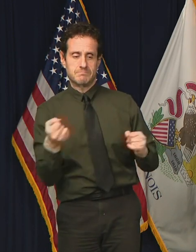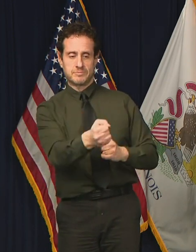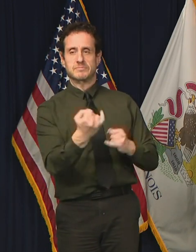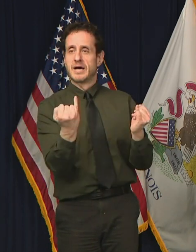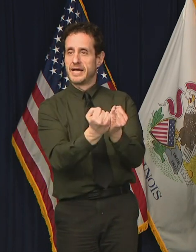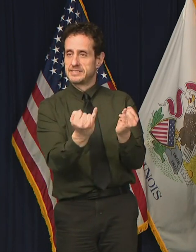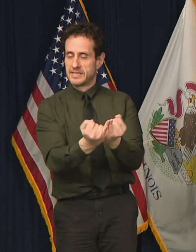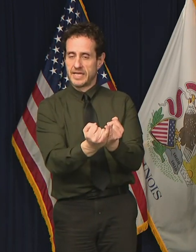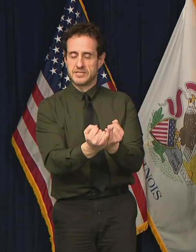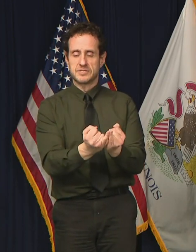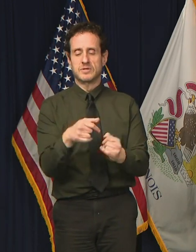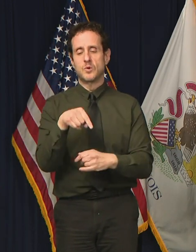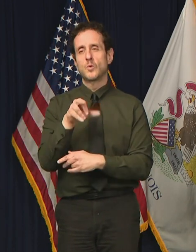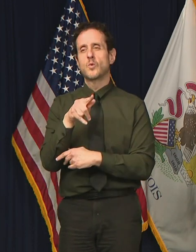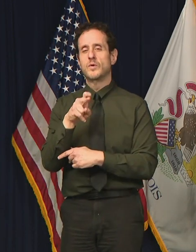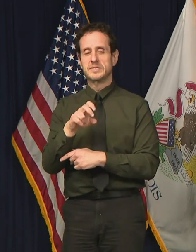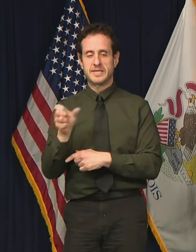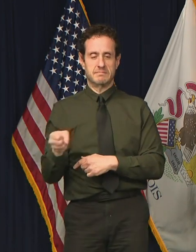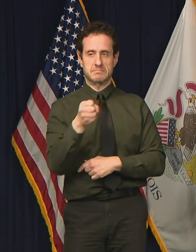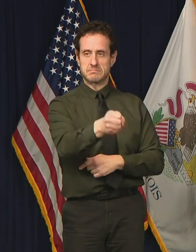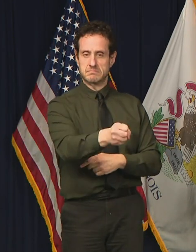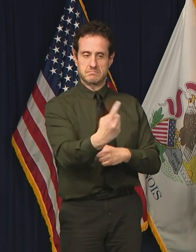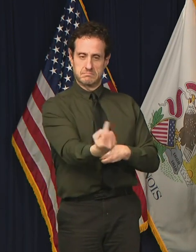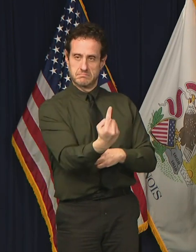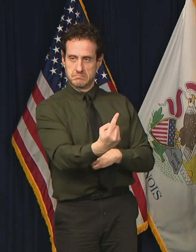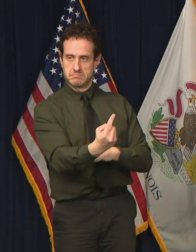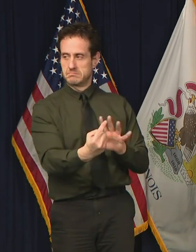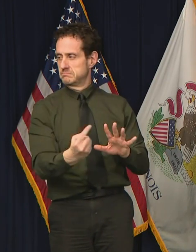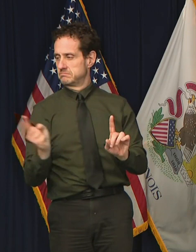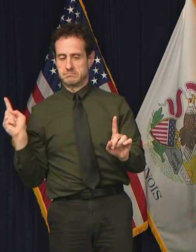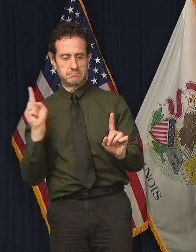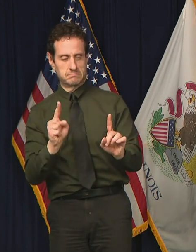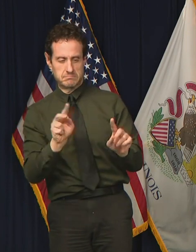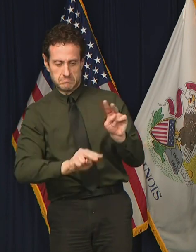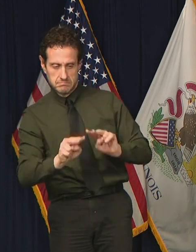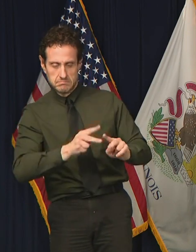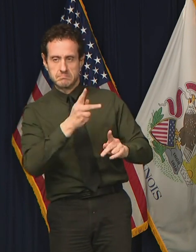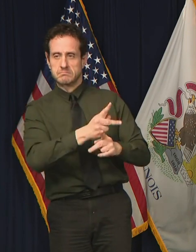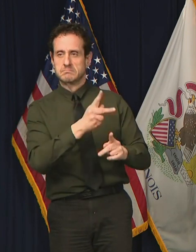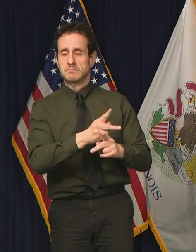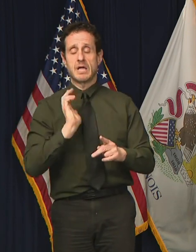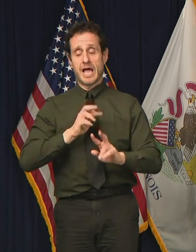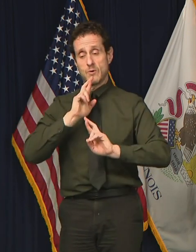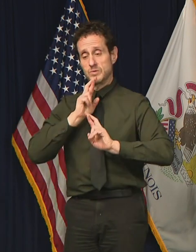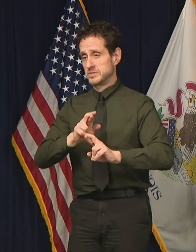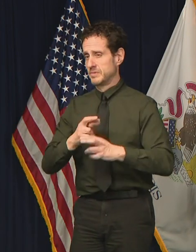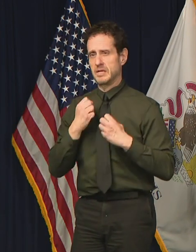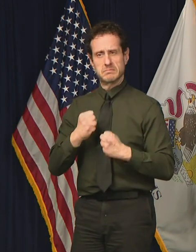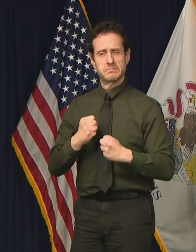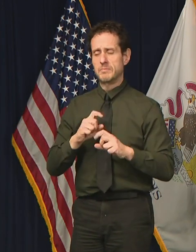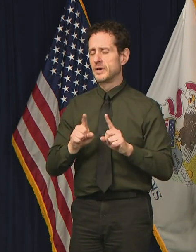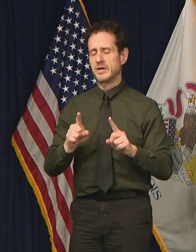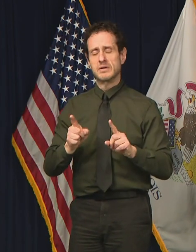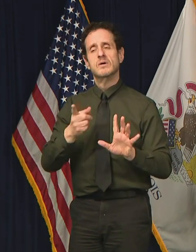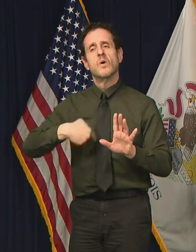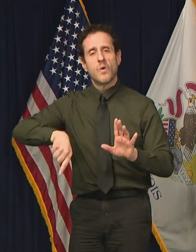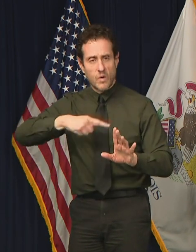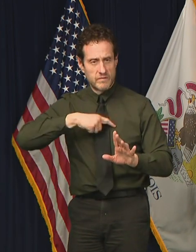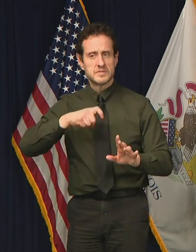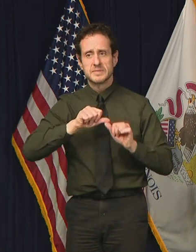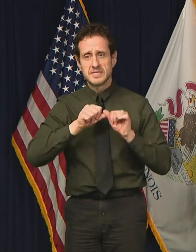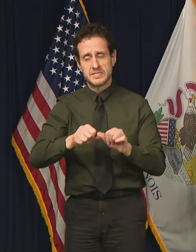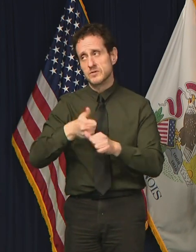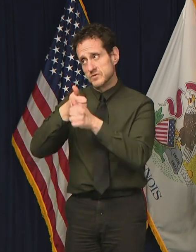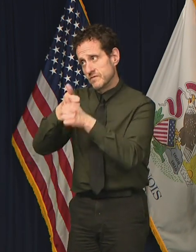While our response to the coronavirus pandemic has been aggressive and robust, we must all continue to do what